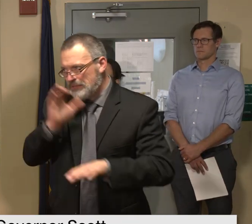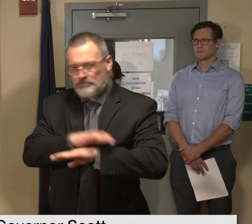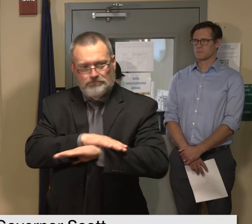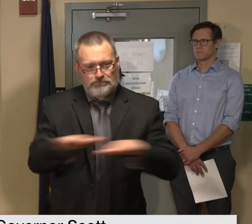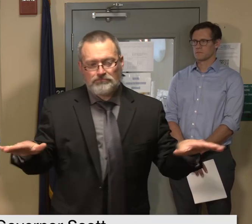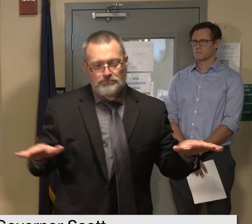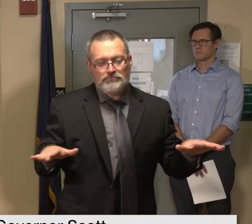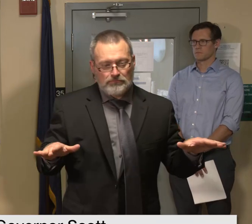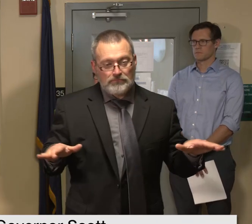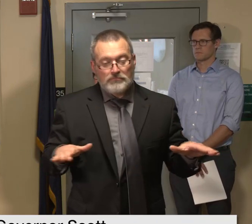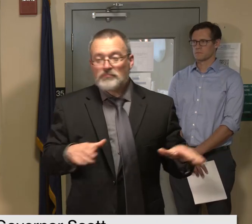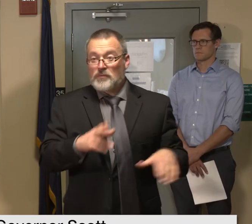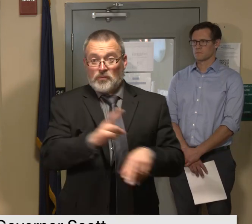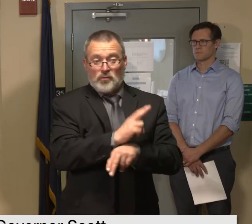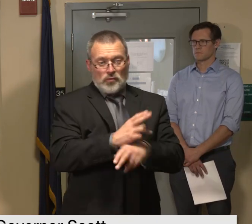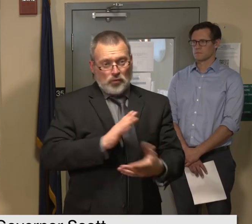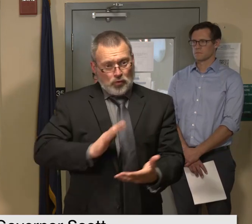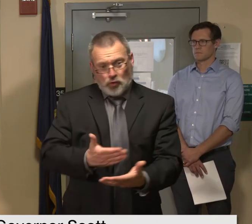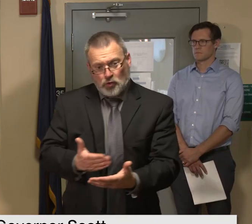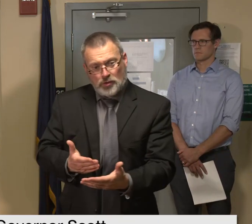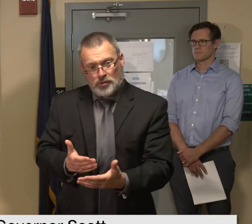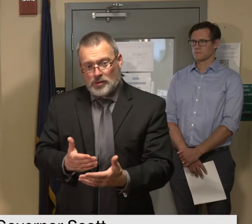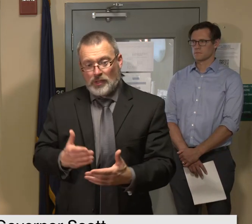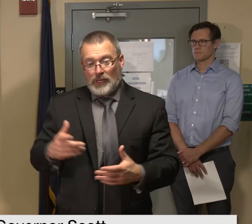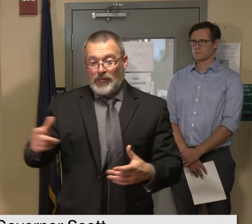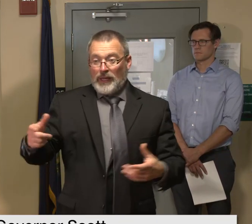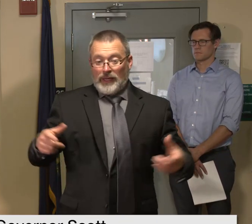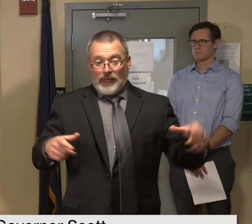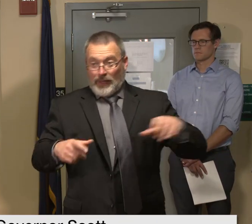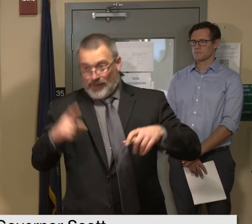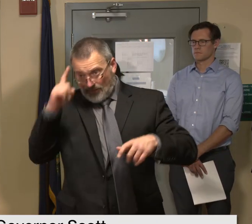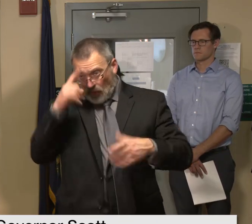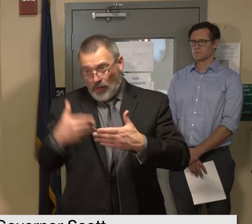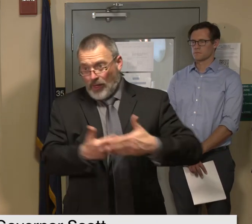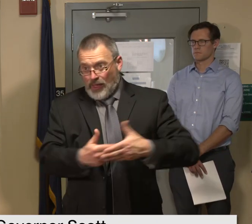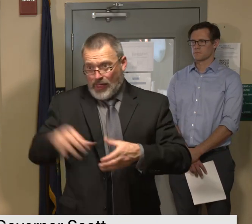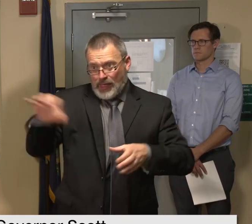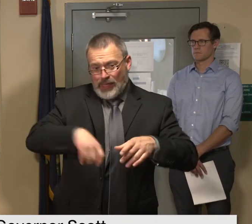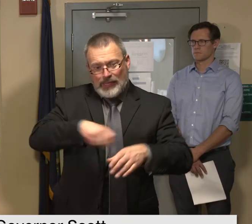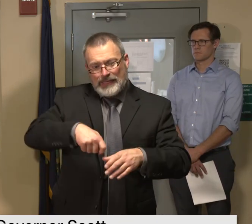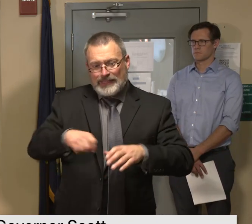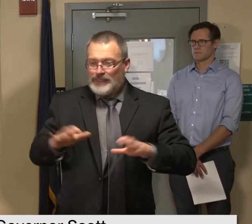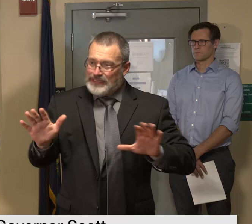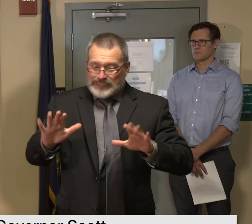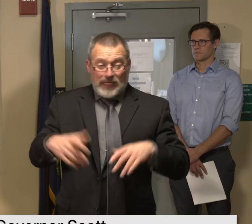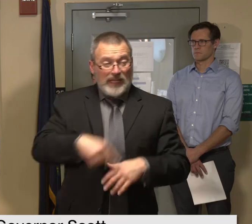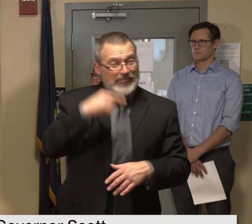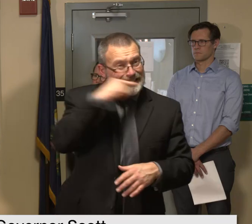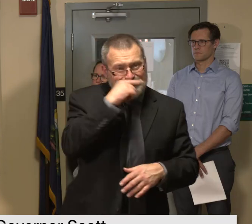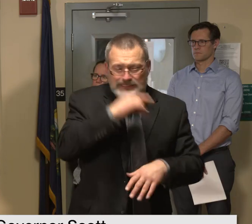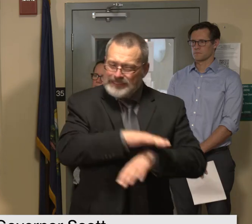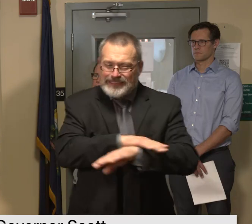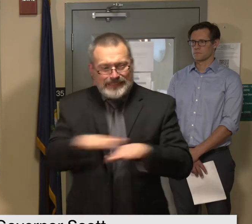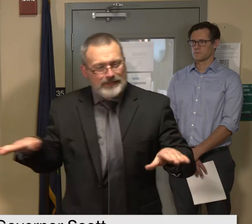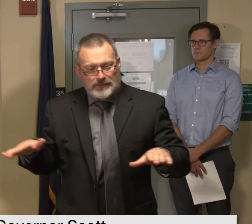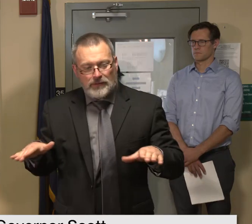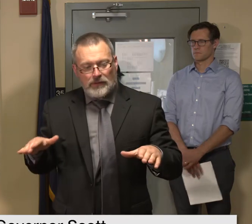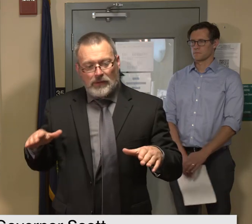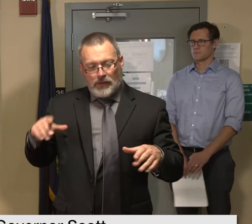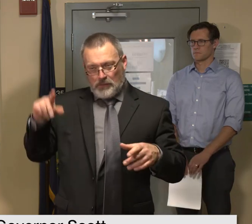cooking baby formula washing food or brushing teeth until you have it tested